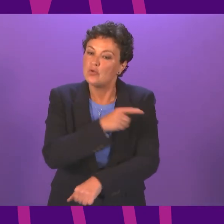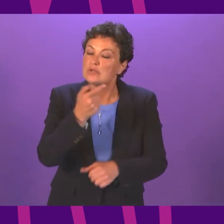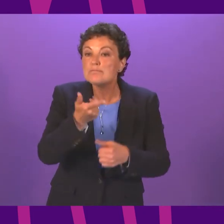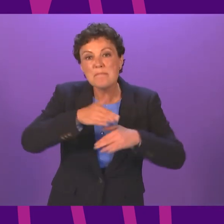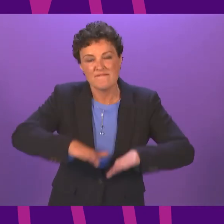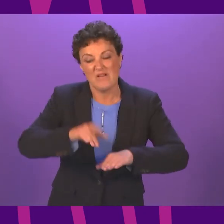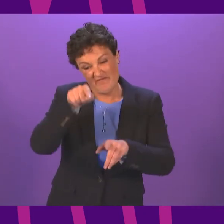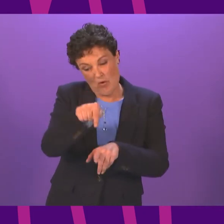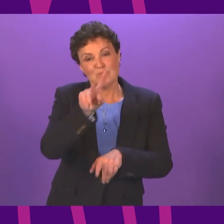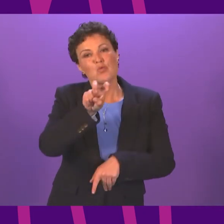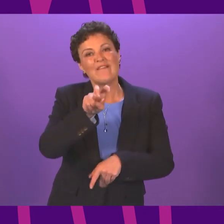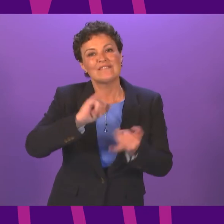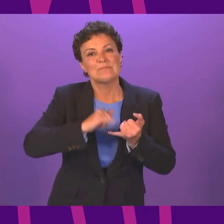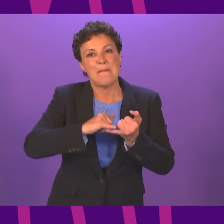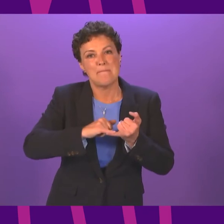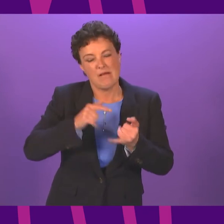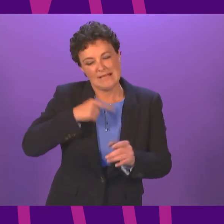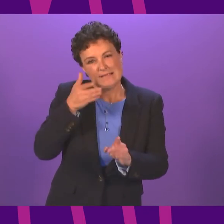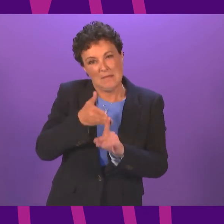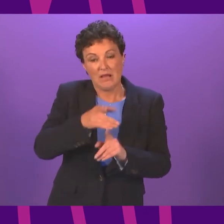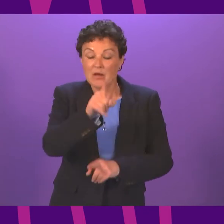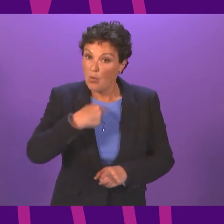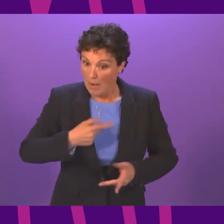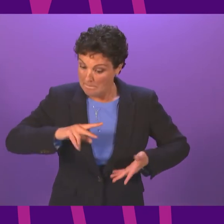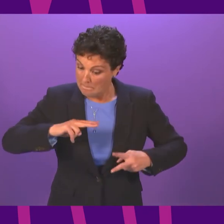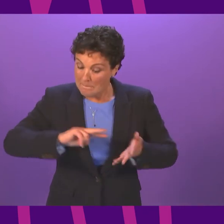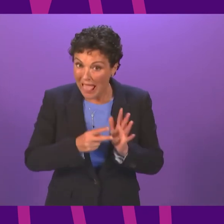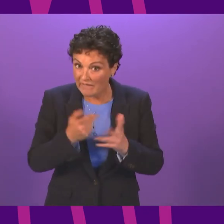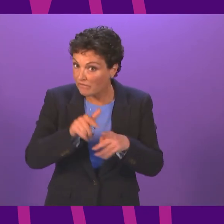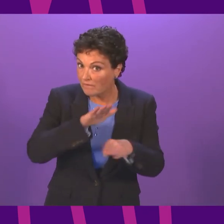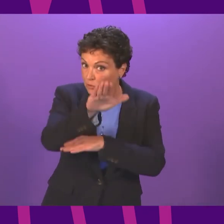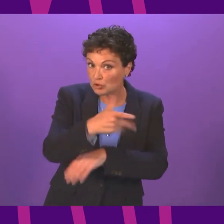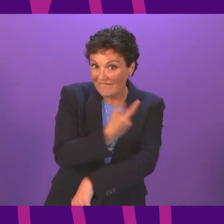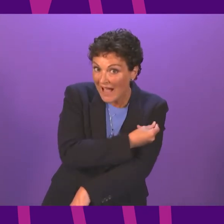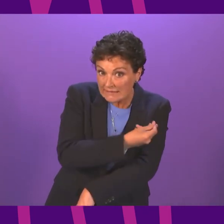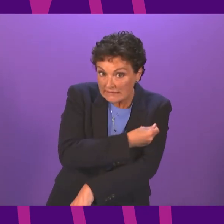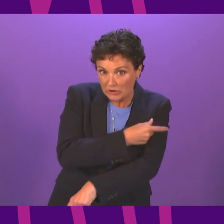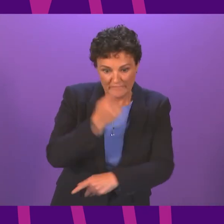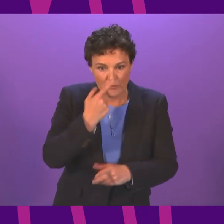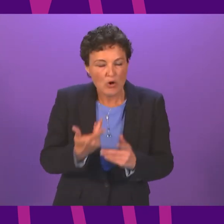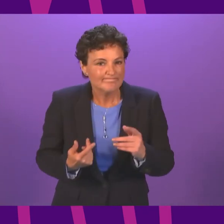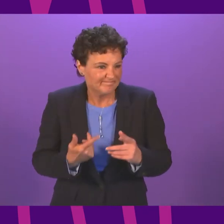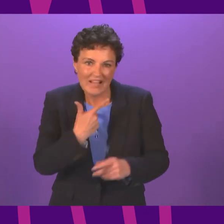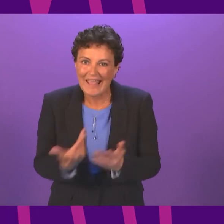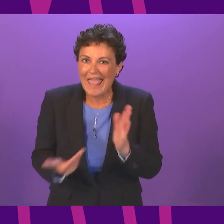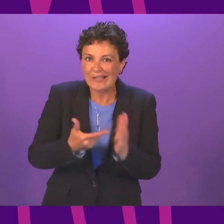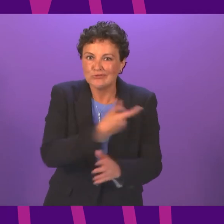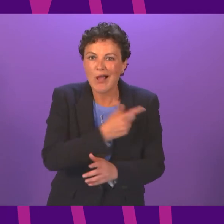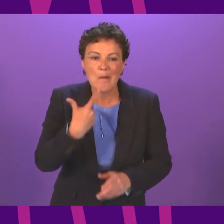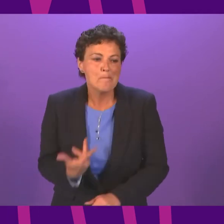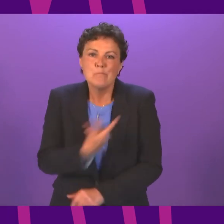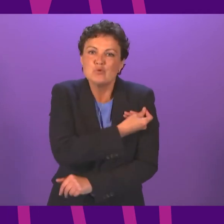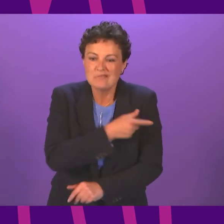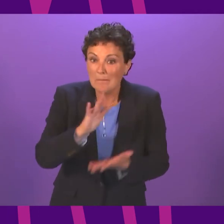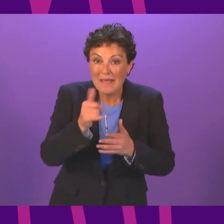We're also planning for possible future vaccination programmes, depending on the advice we get from the JCVI. This could include booster